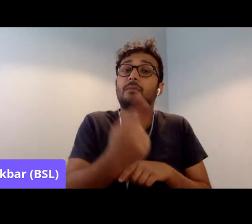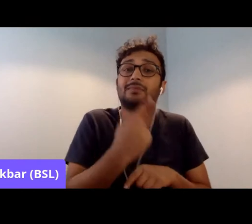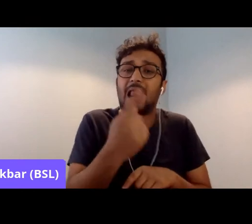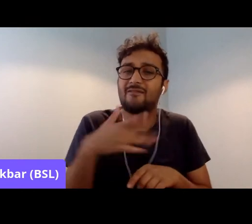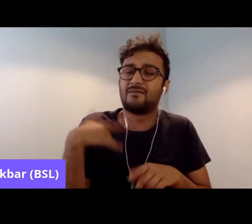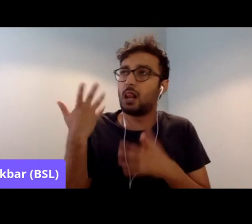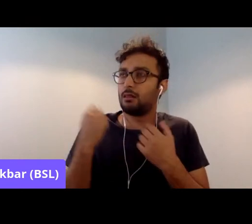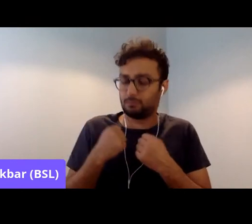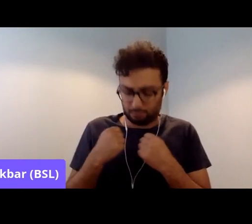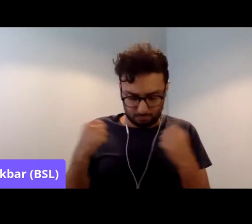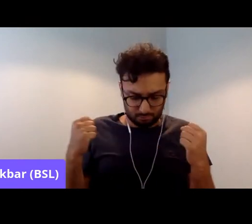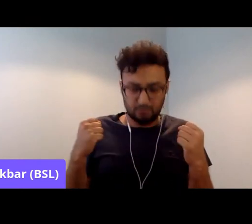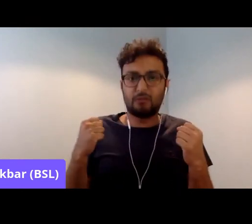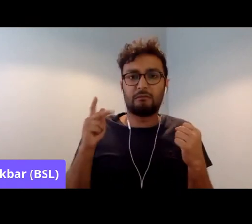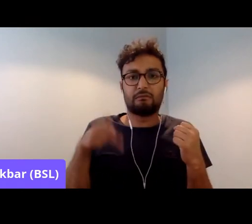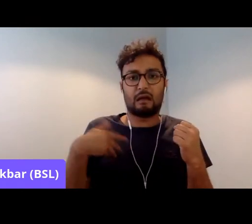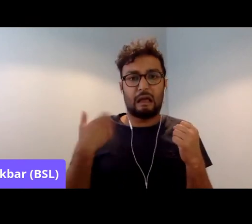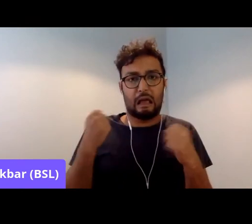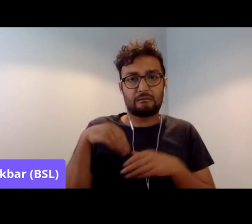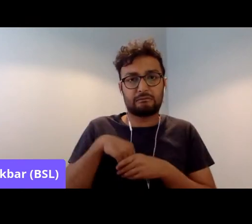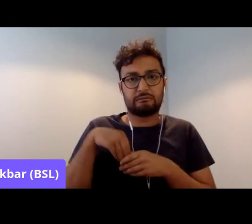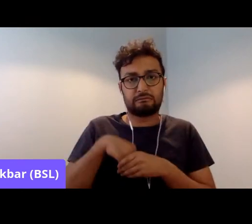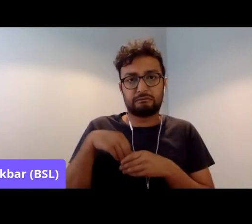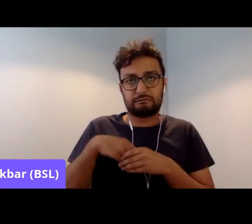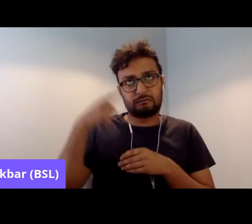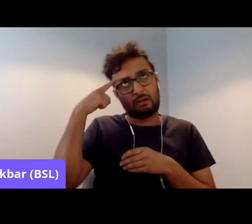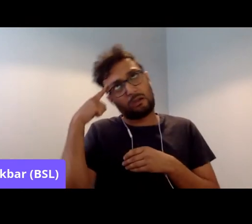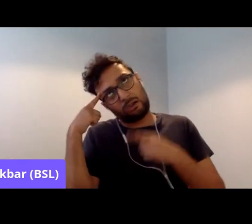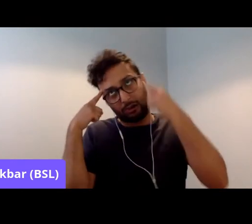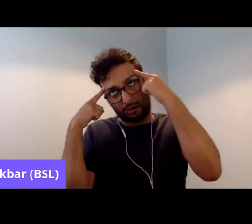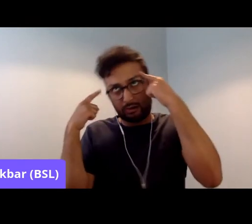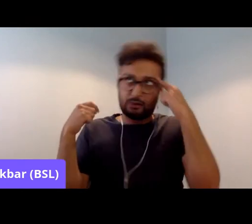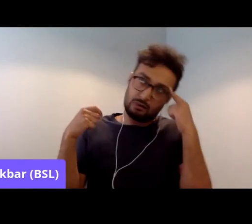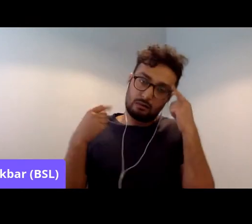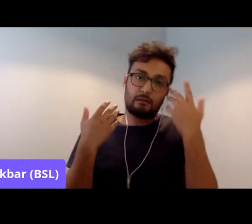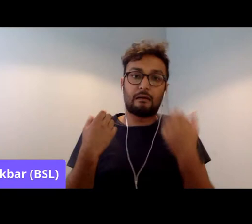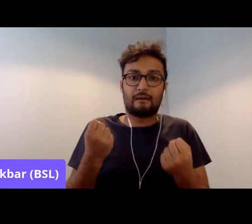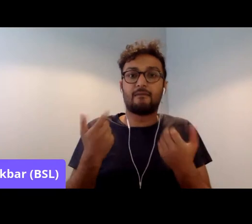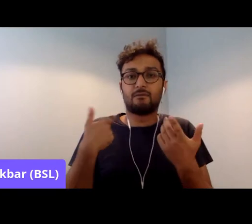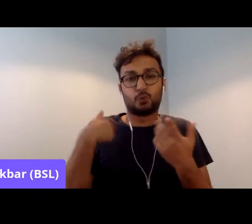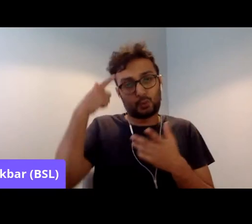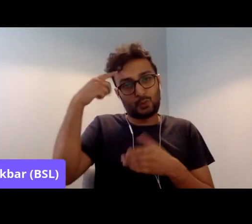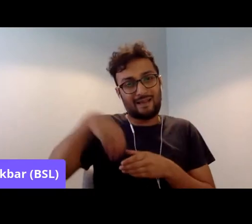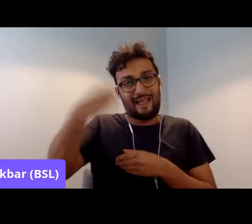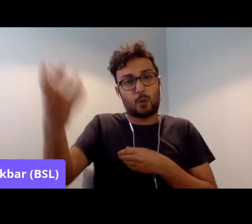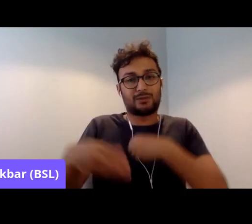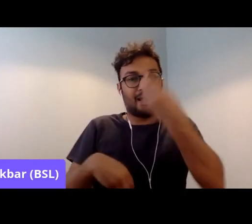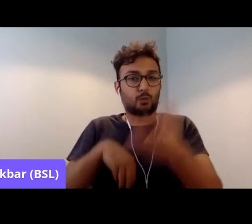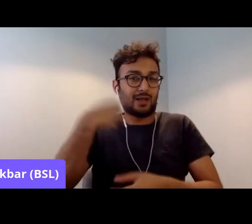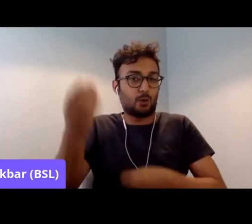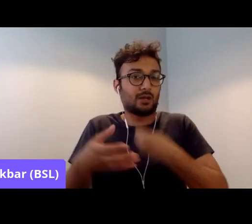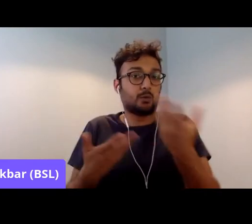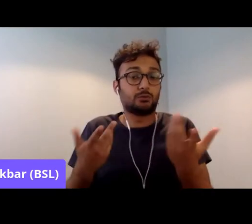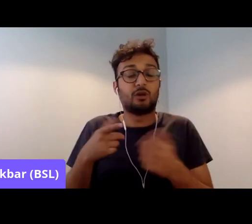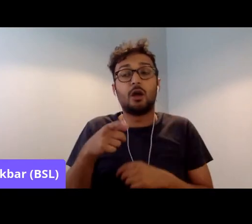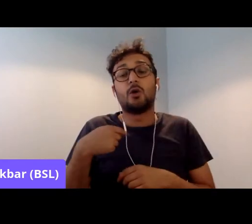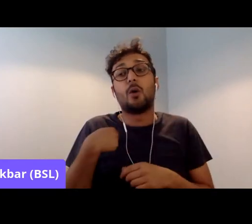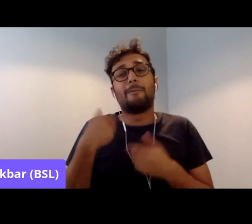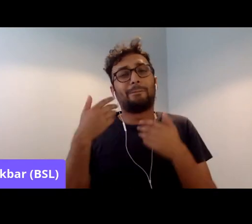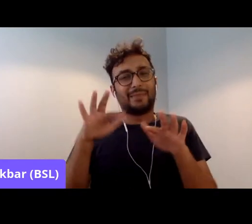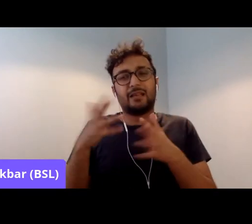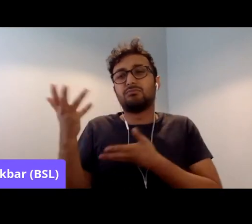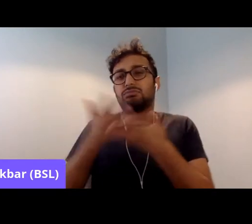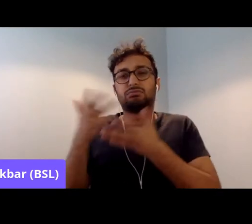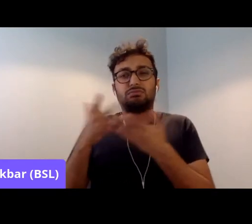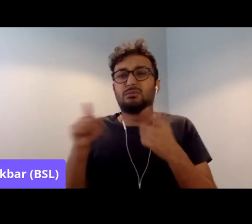debate. So I think they're really, people don't understand. I've been talking to, I have beaten all sorts of camps, and I've been talking